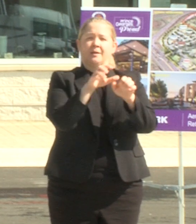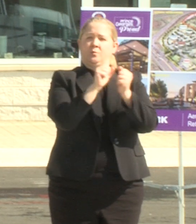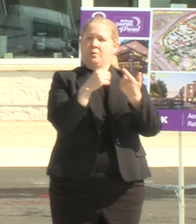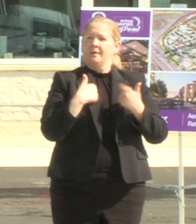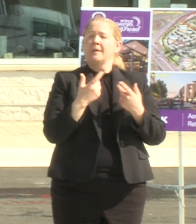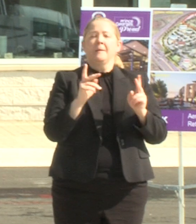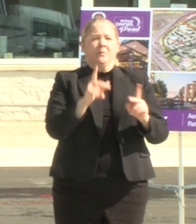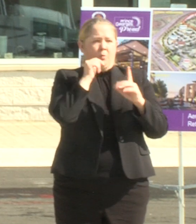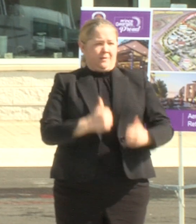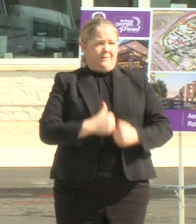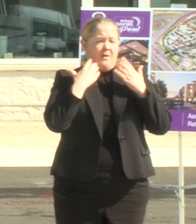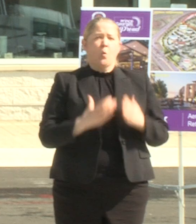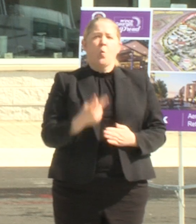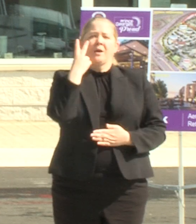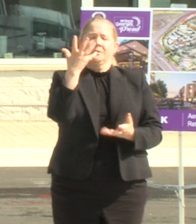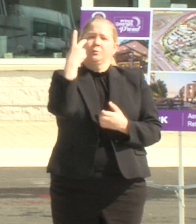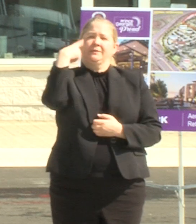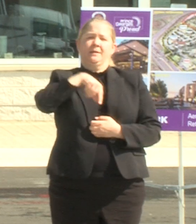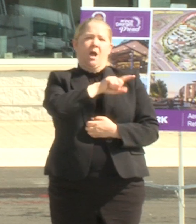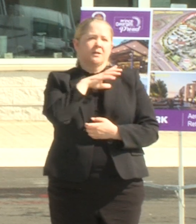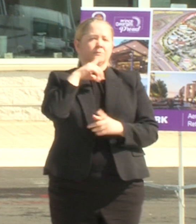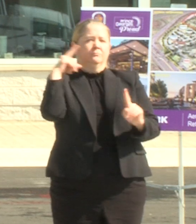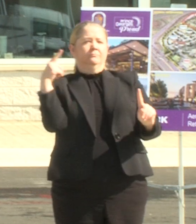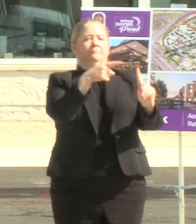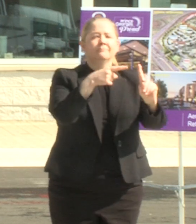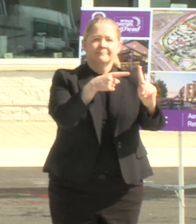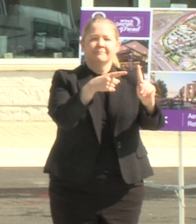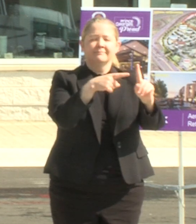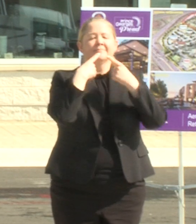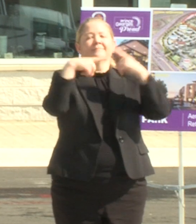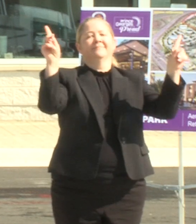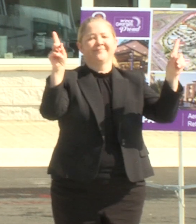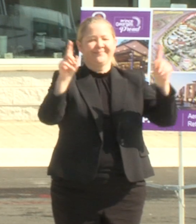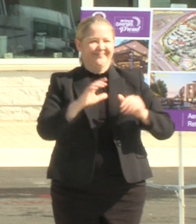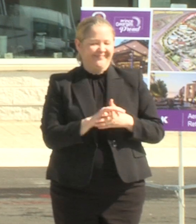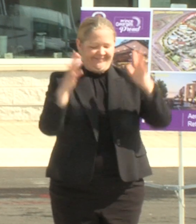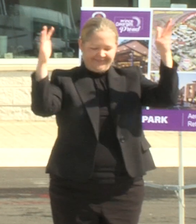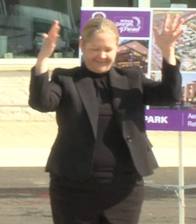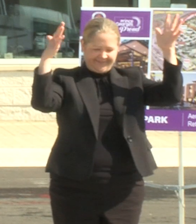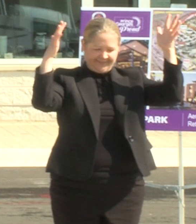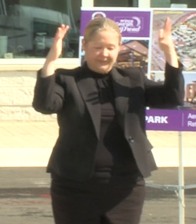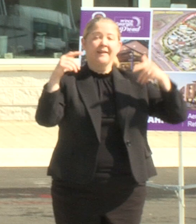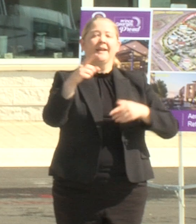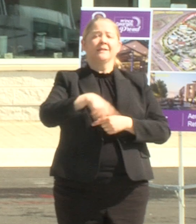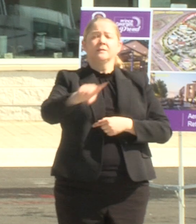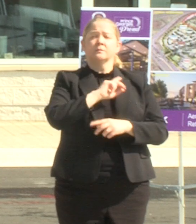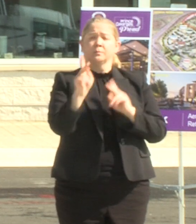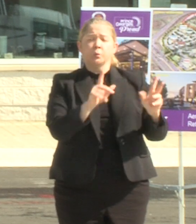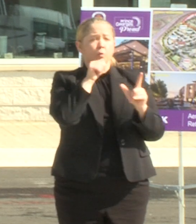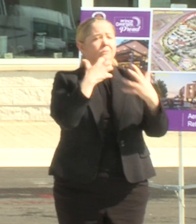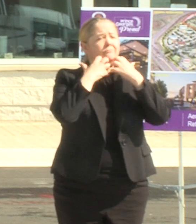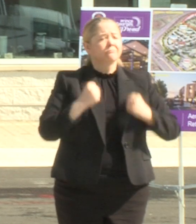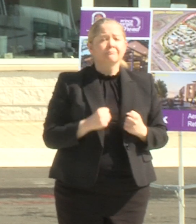and want to see us thrive these are people who care about